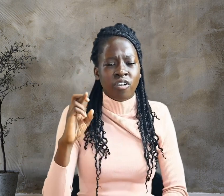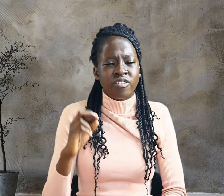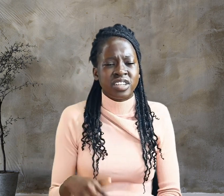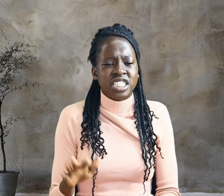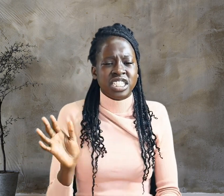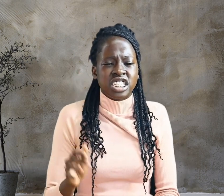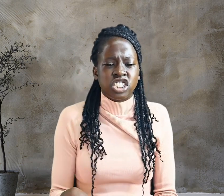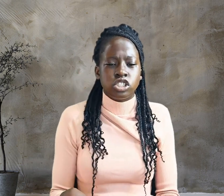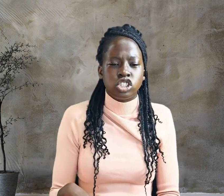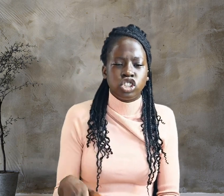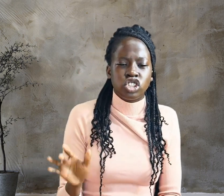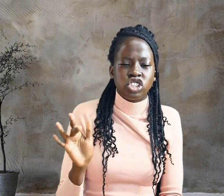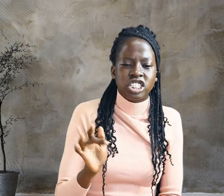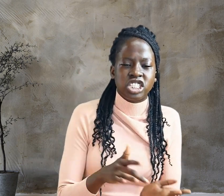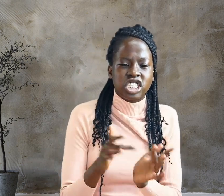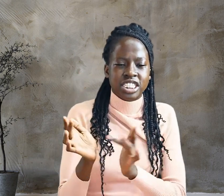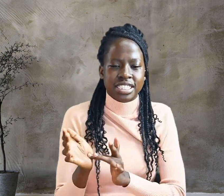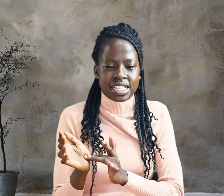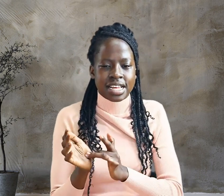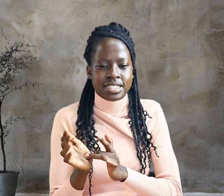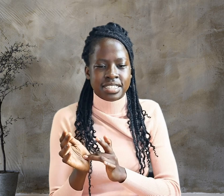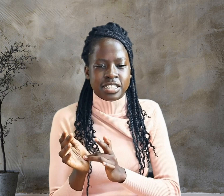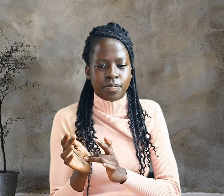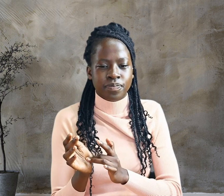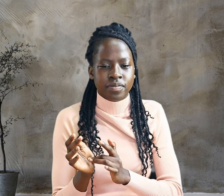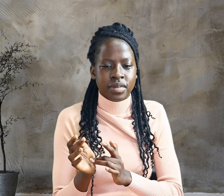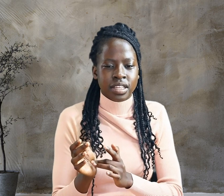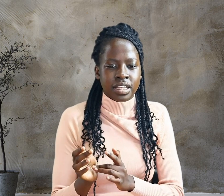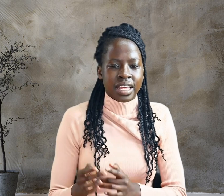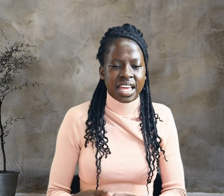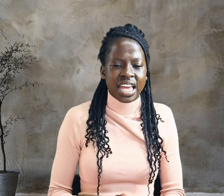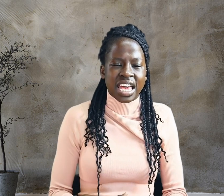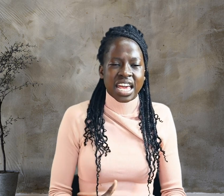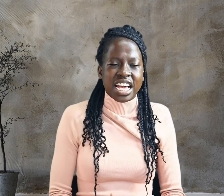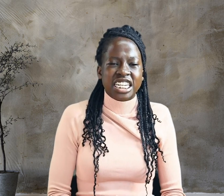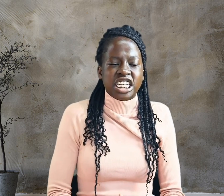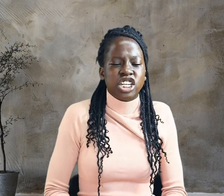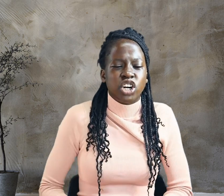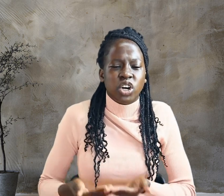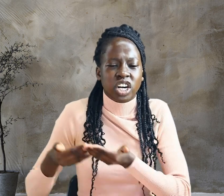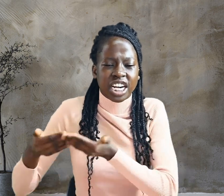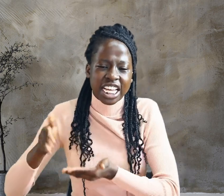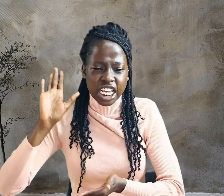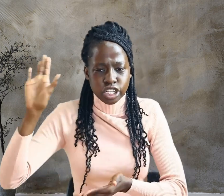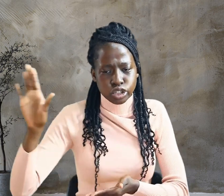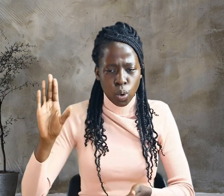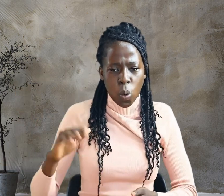Carrying his own cross, he went out to the place of the skull, Golgotha.